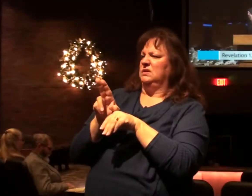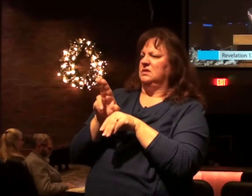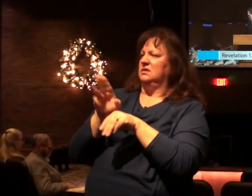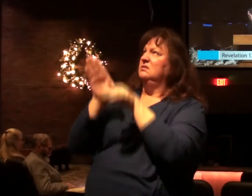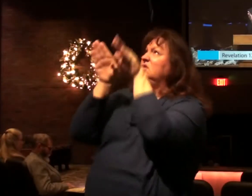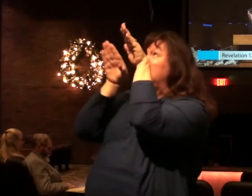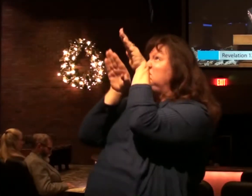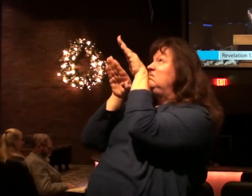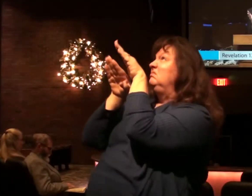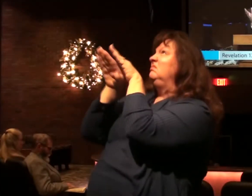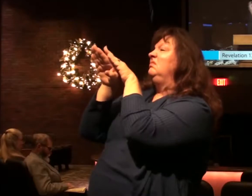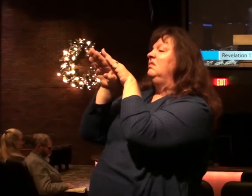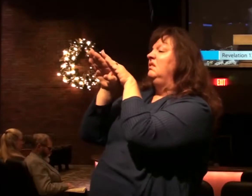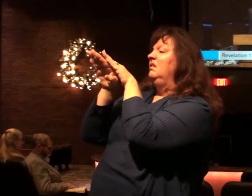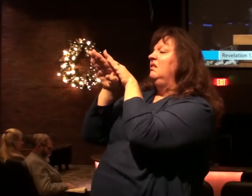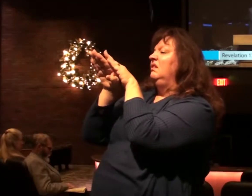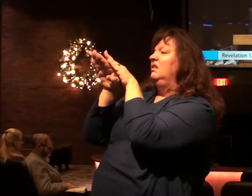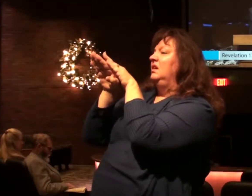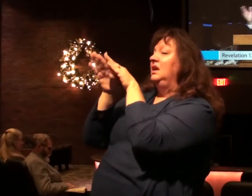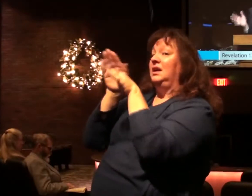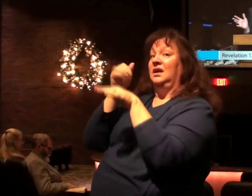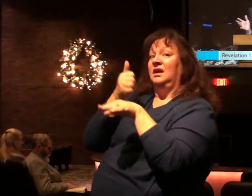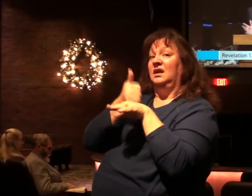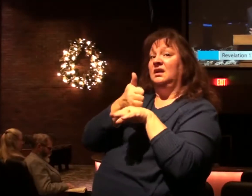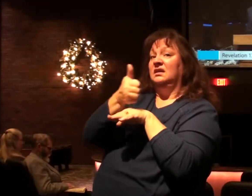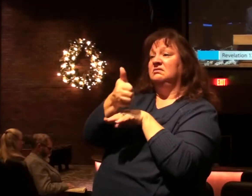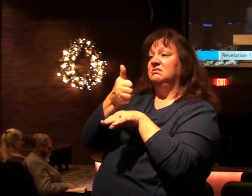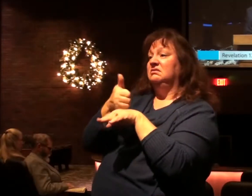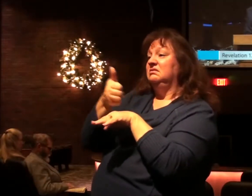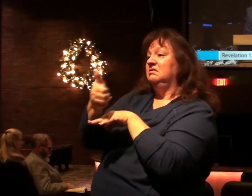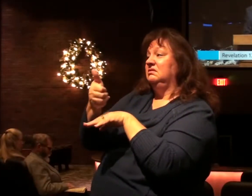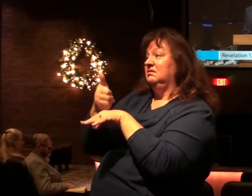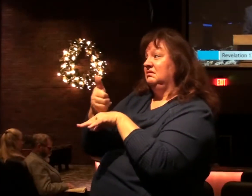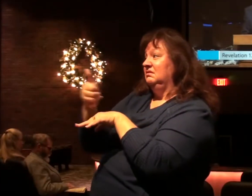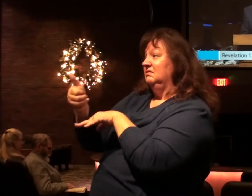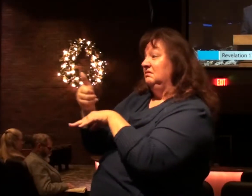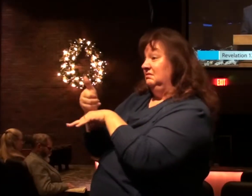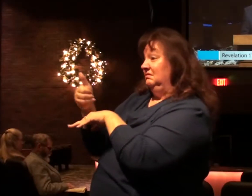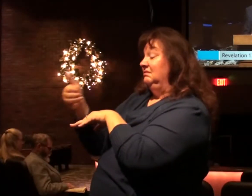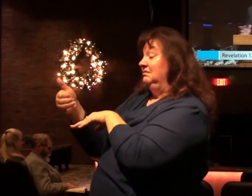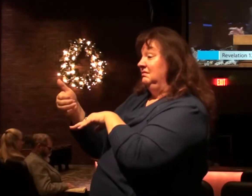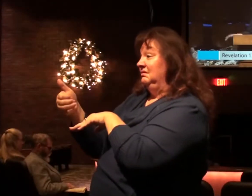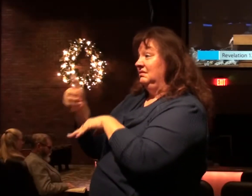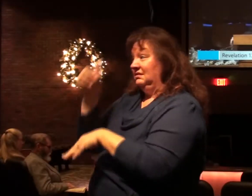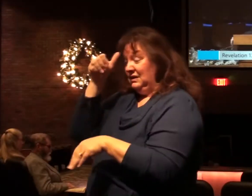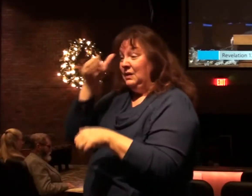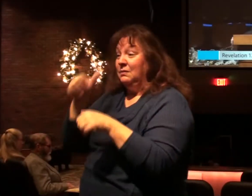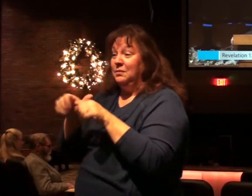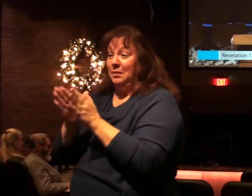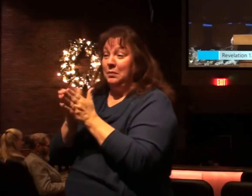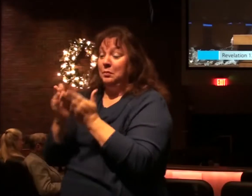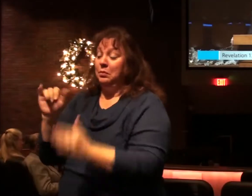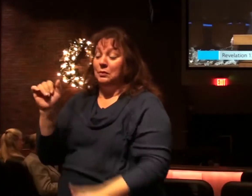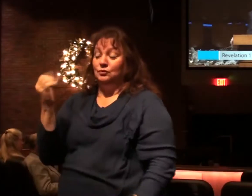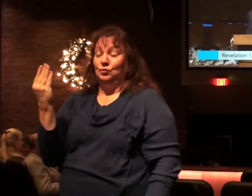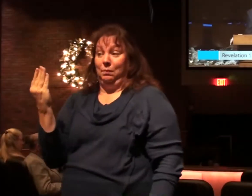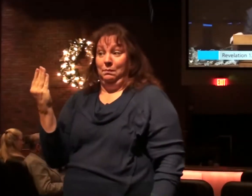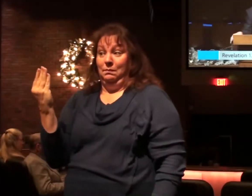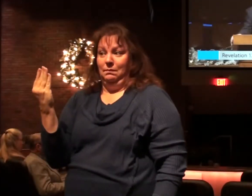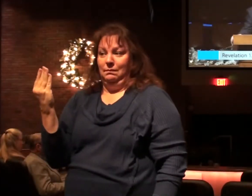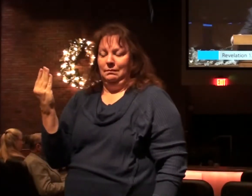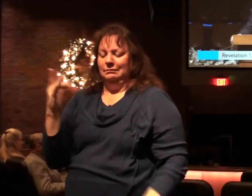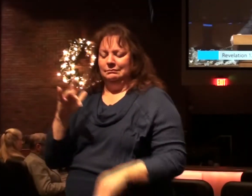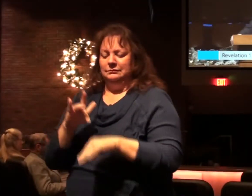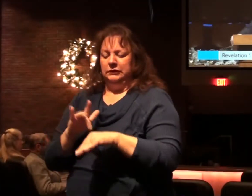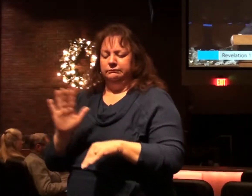to accuse God's people. Remember in the book of Job, but we won't go back there